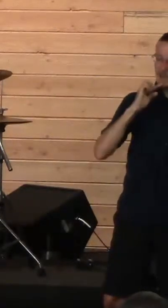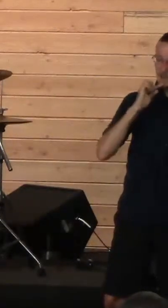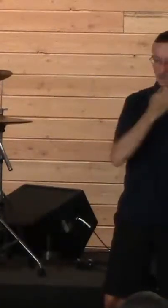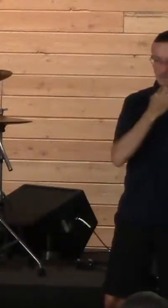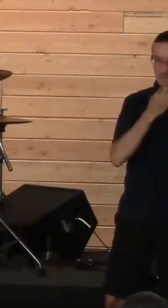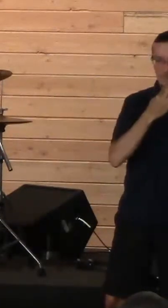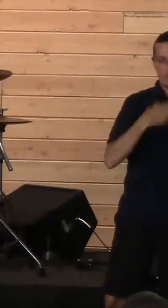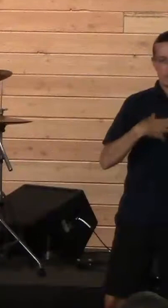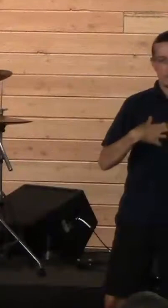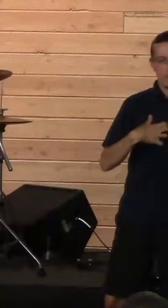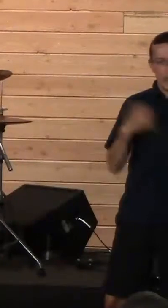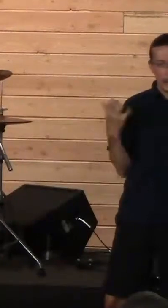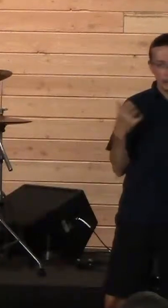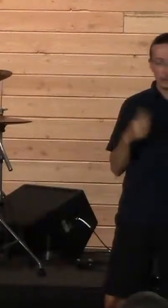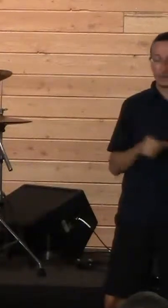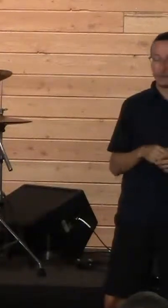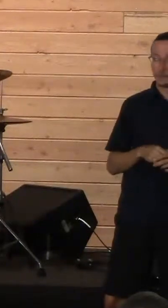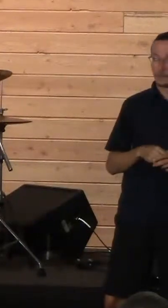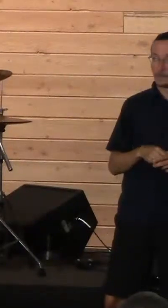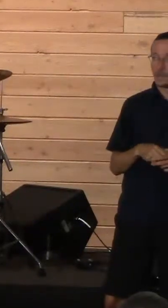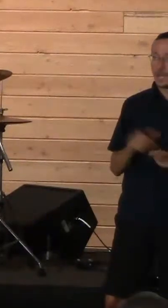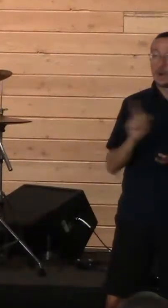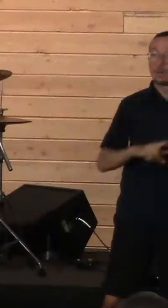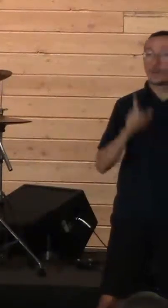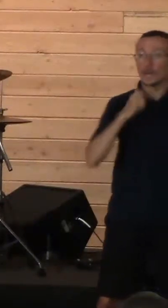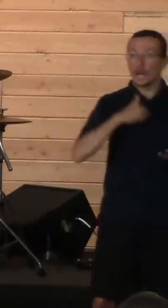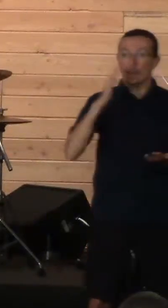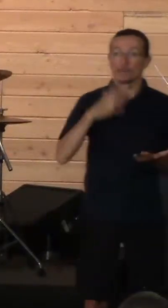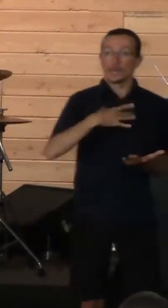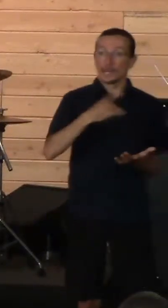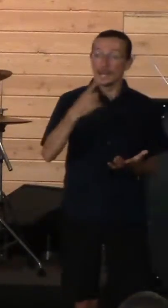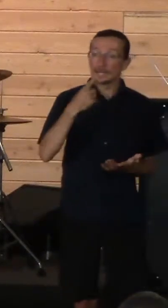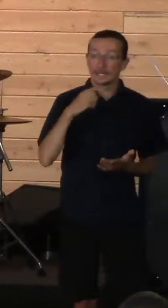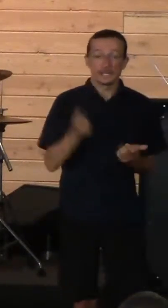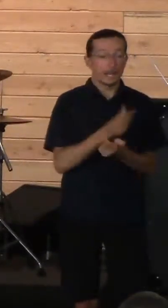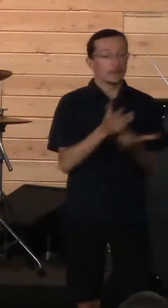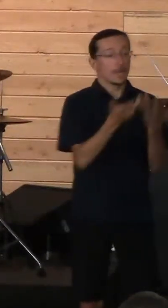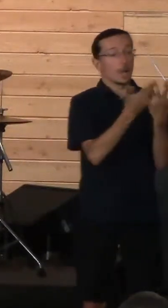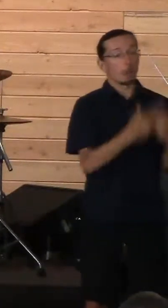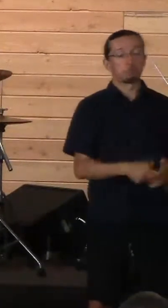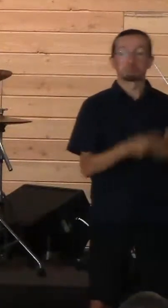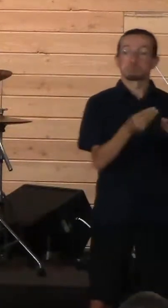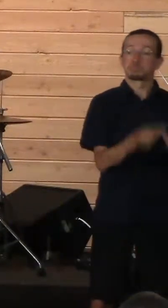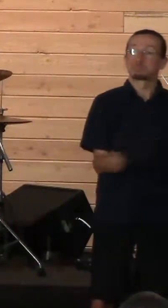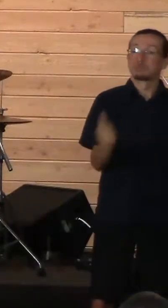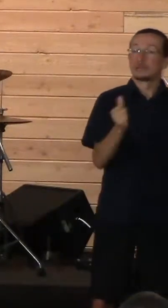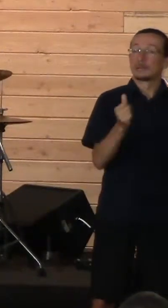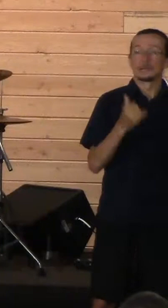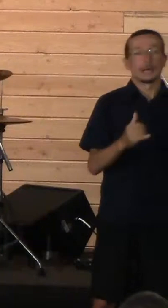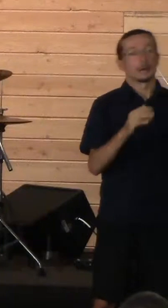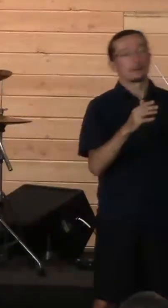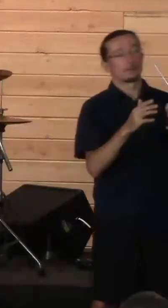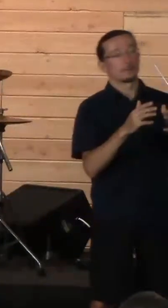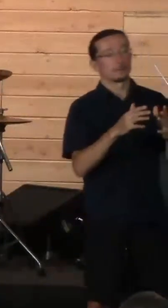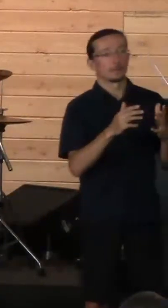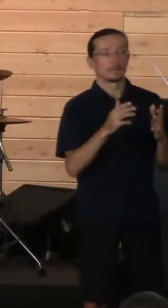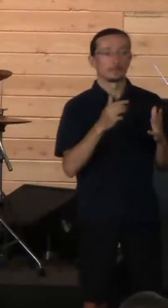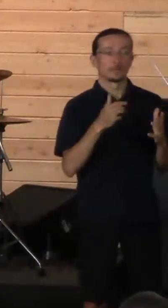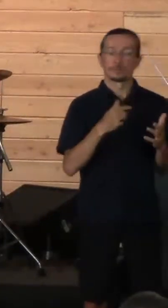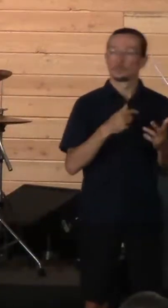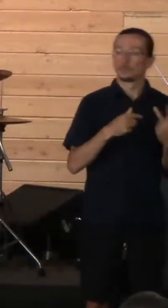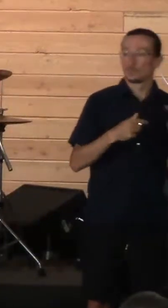And what I'd like to say is that things resolved, and now we're best, and it's awesome. And, you know, honestly,